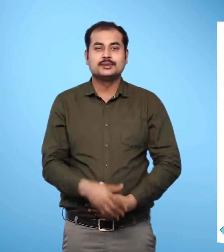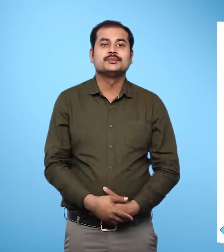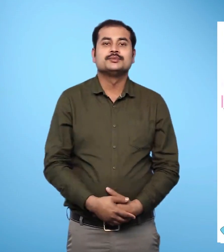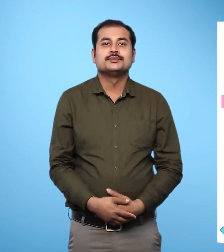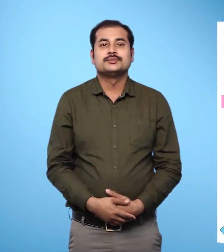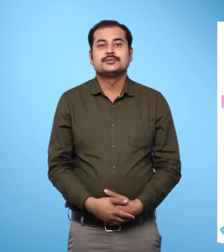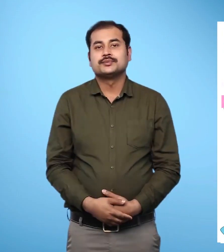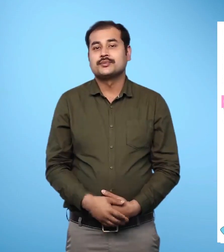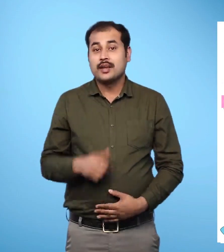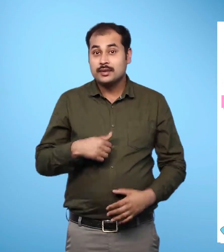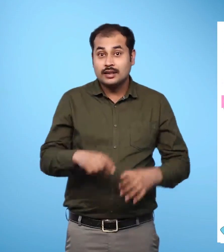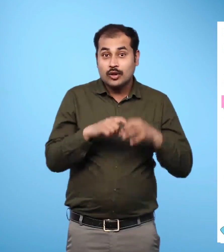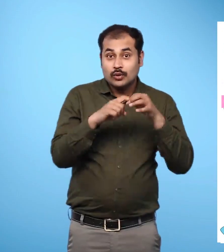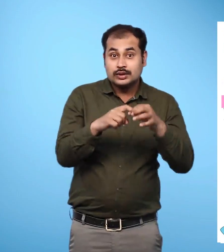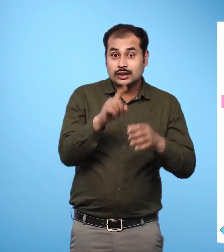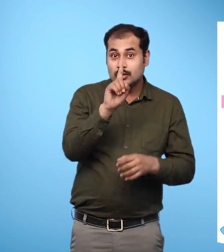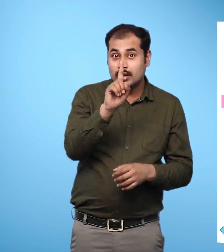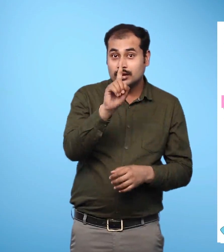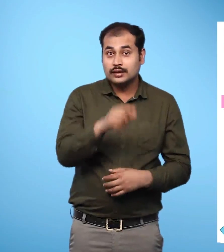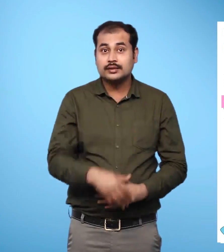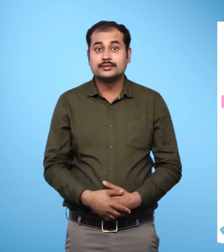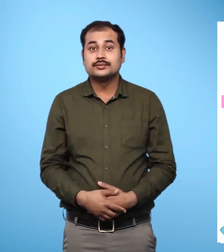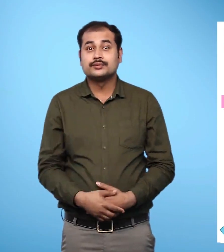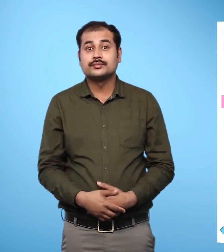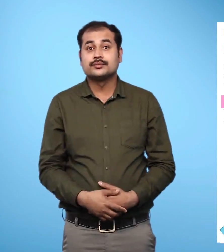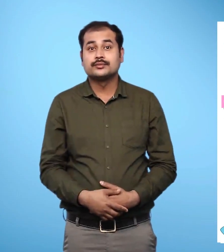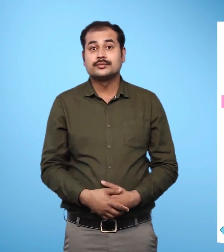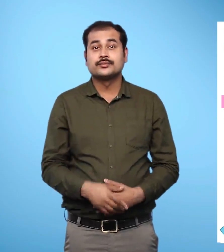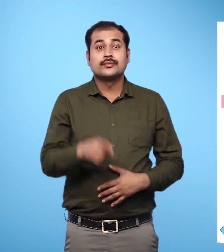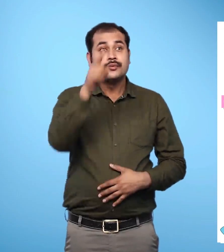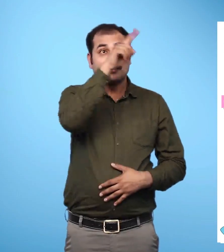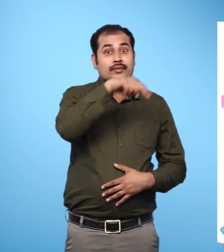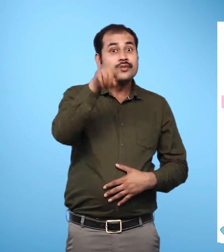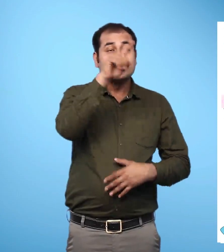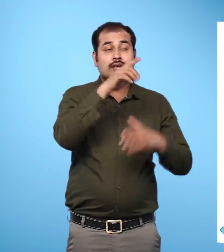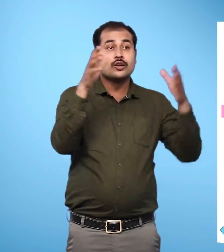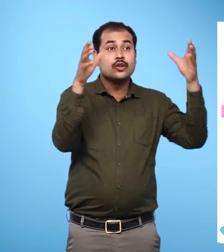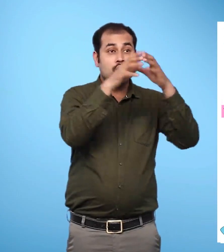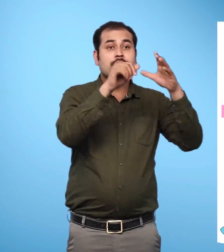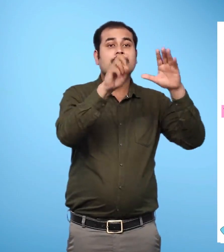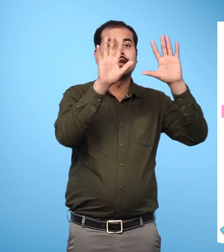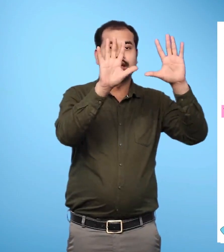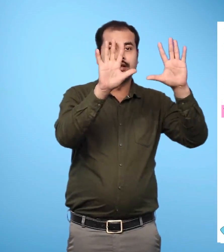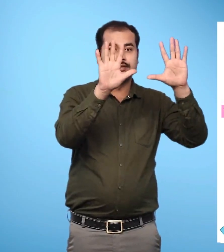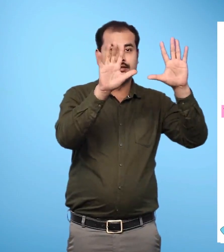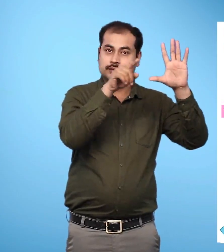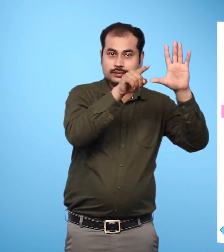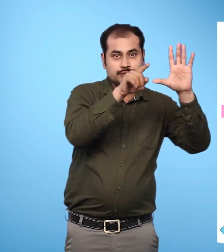Question 1 How many 10 and ones? This question is solved